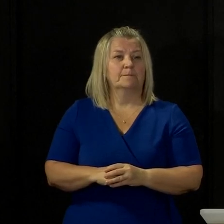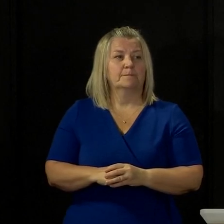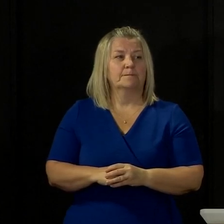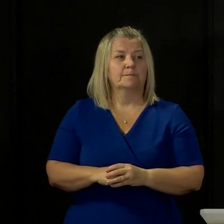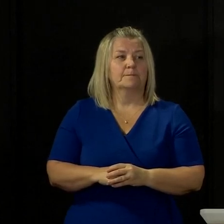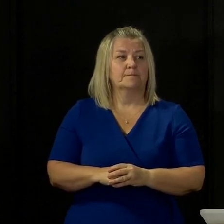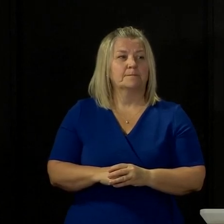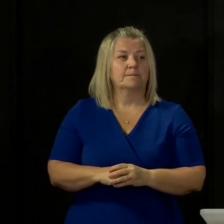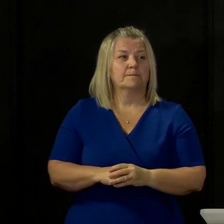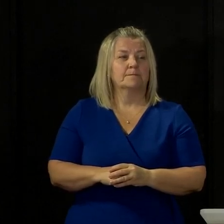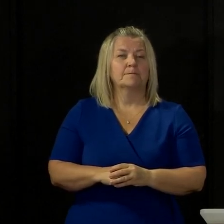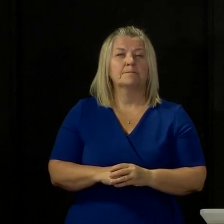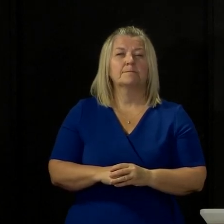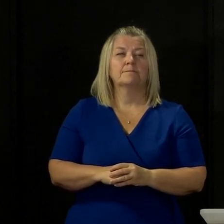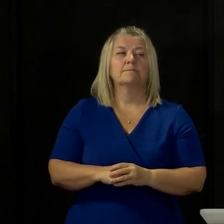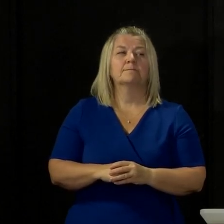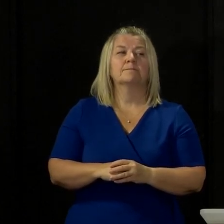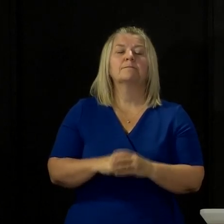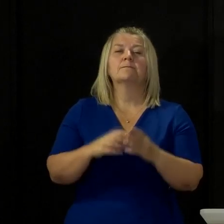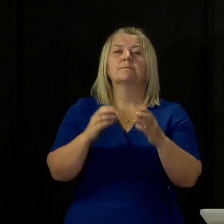Becky Clark from Global.